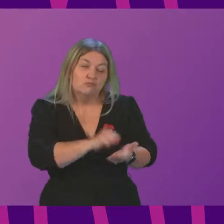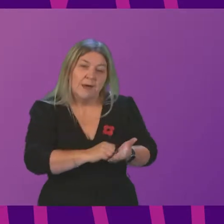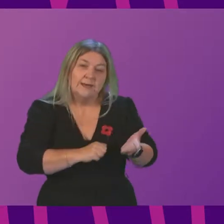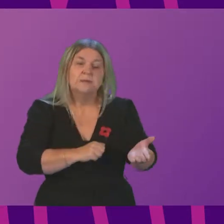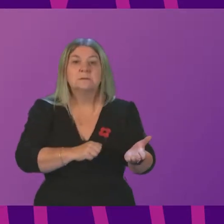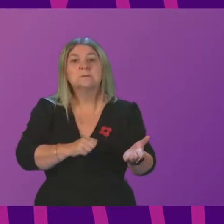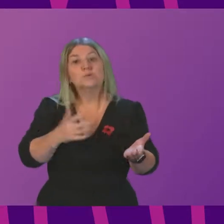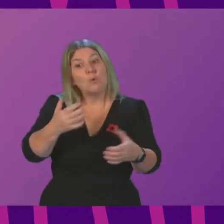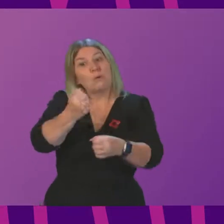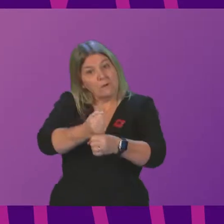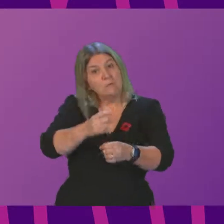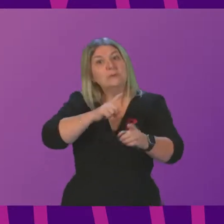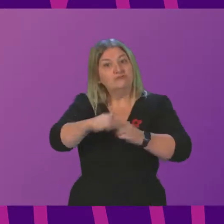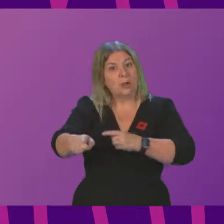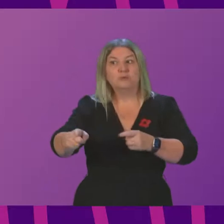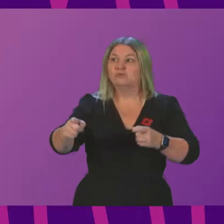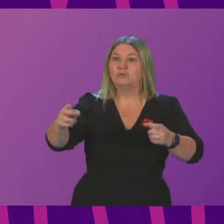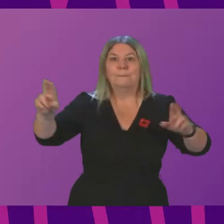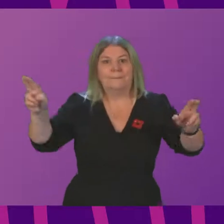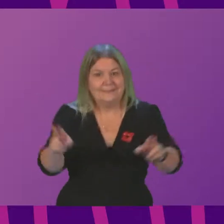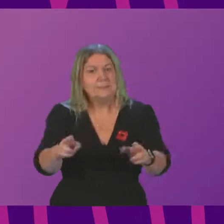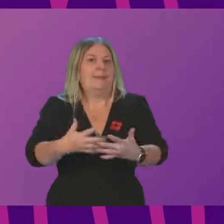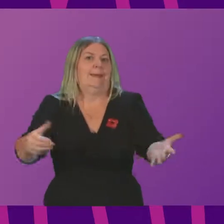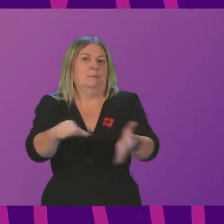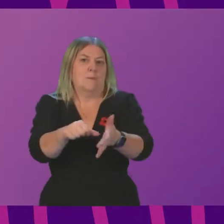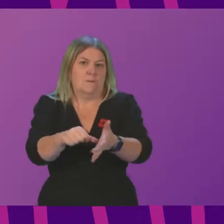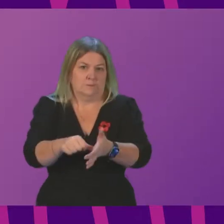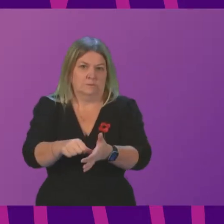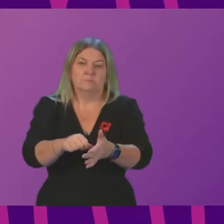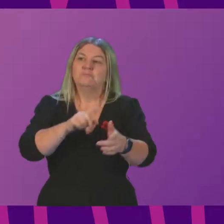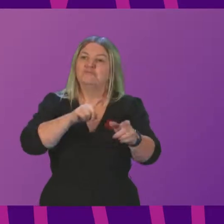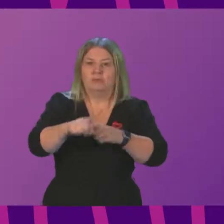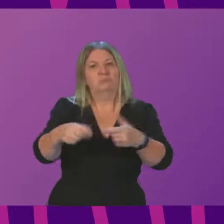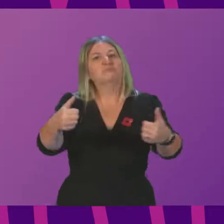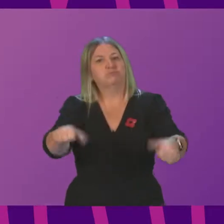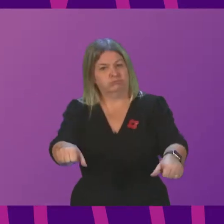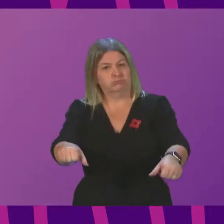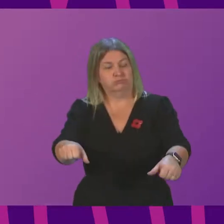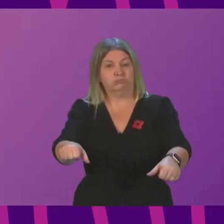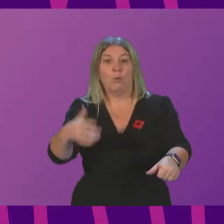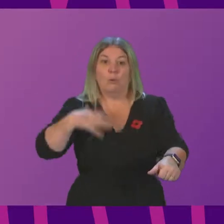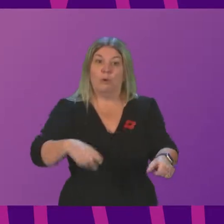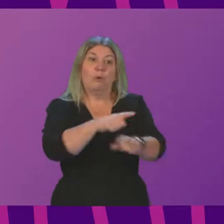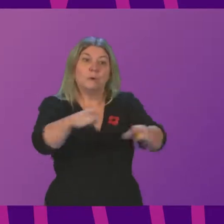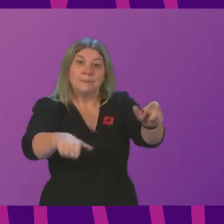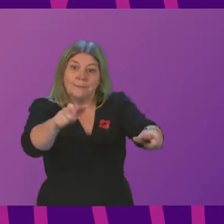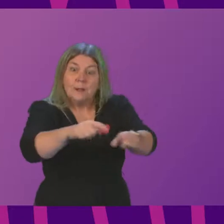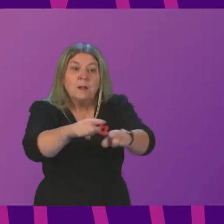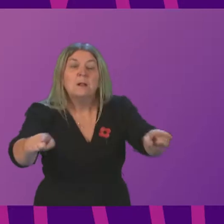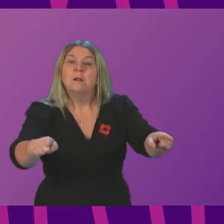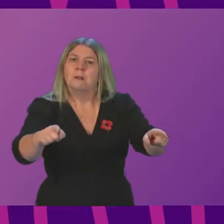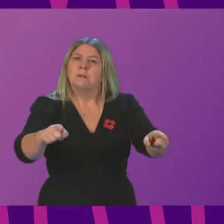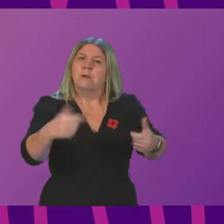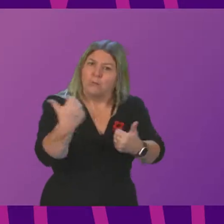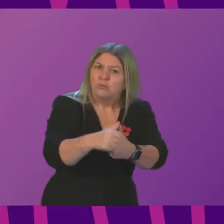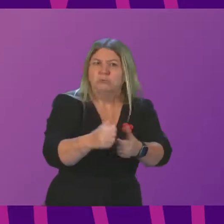action to address these circumstances. We want to ensure that every individual is able to receive the health care they require in the appropriate